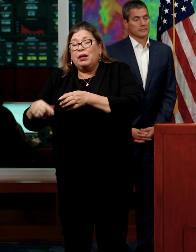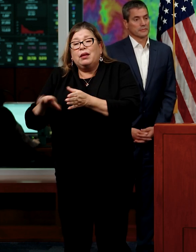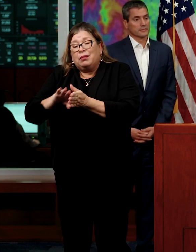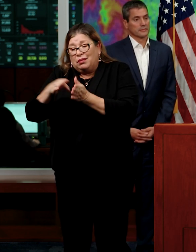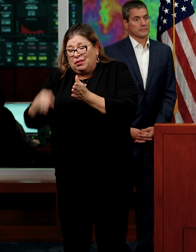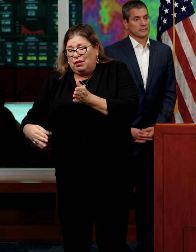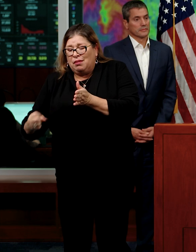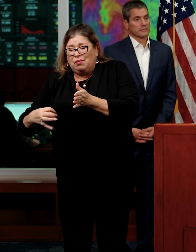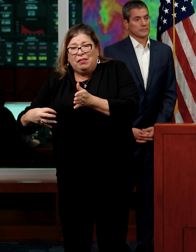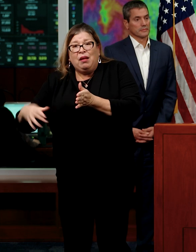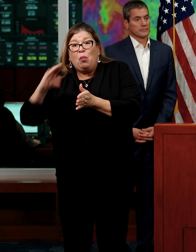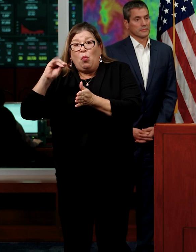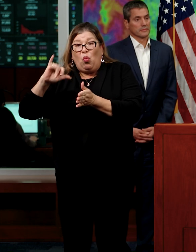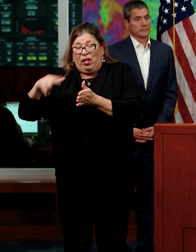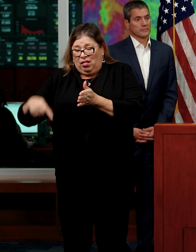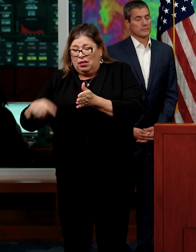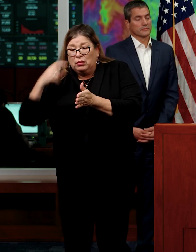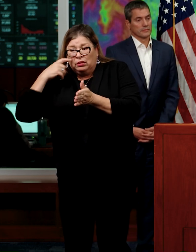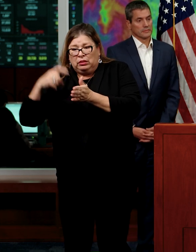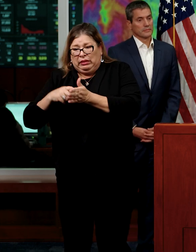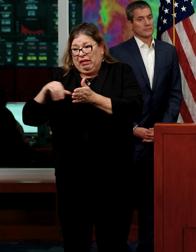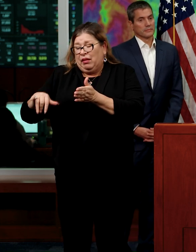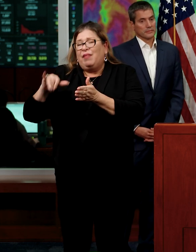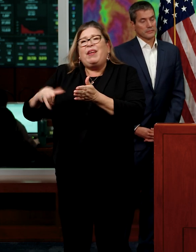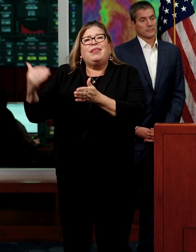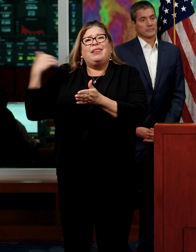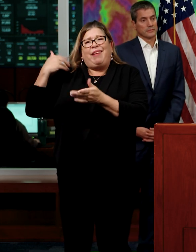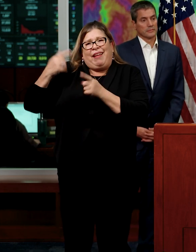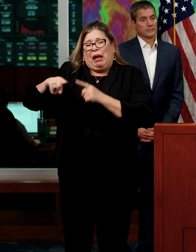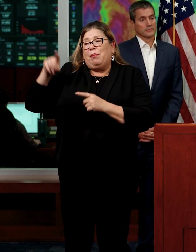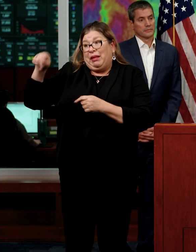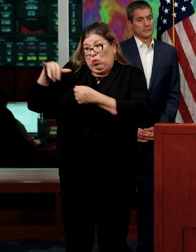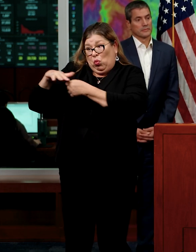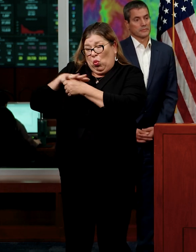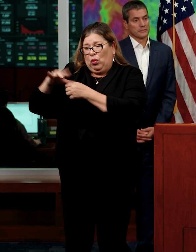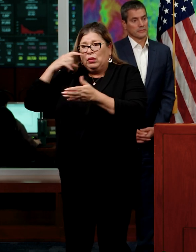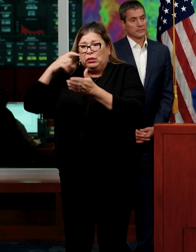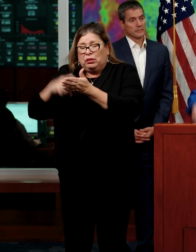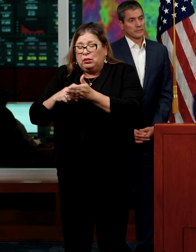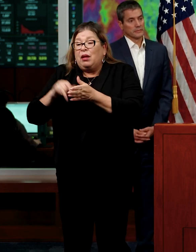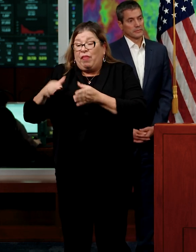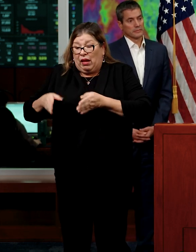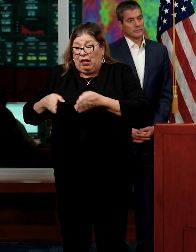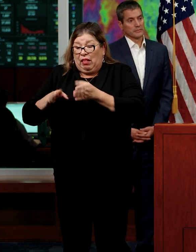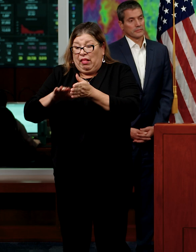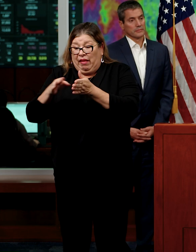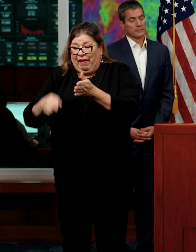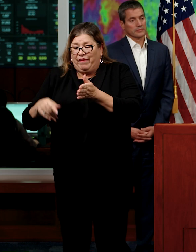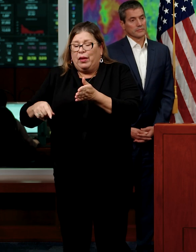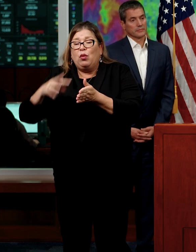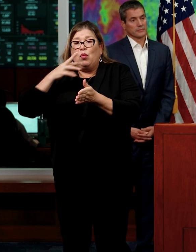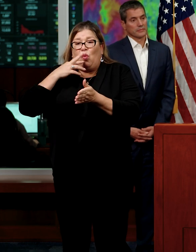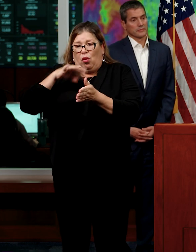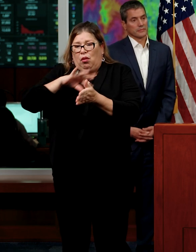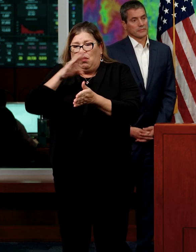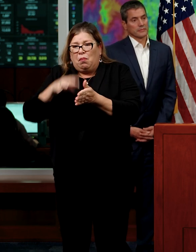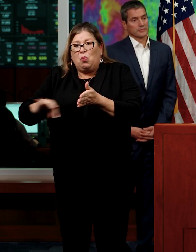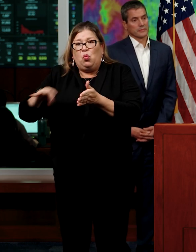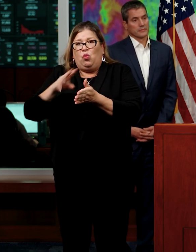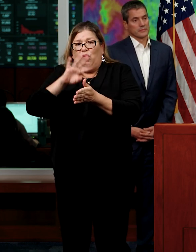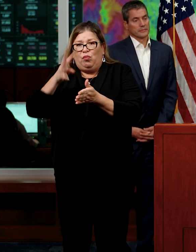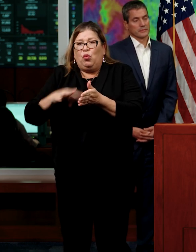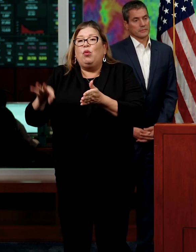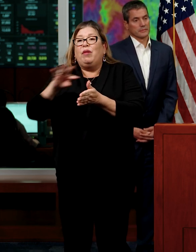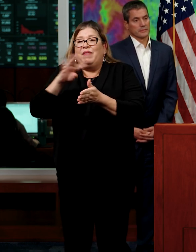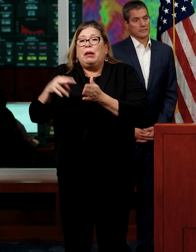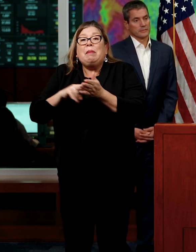Cosumnes area. That local reclamation district detected boils. It's sort of moving water that suggests